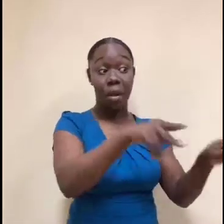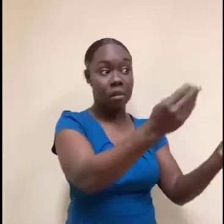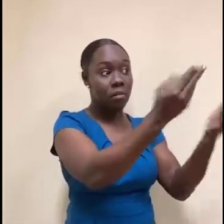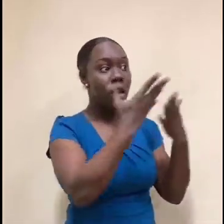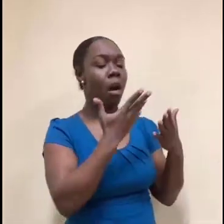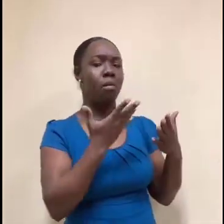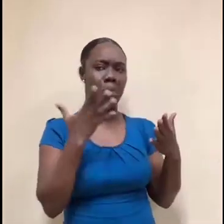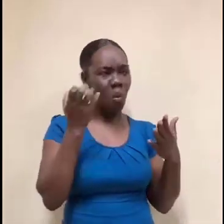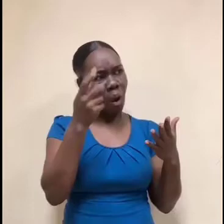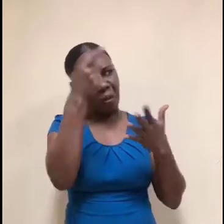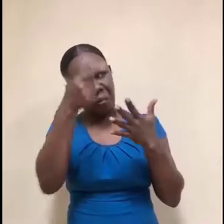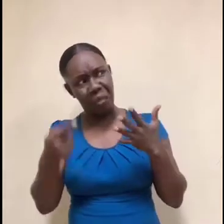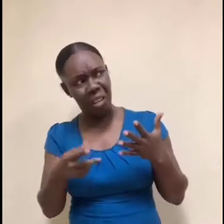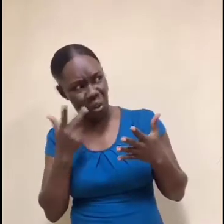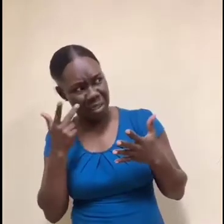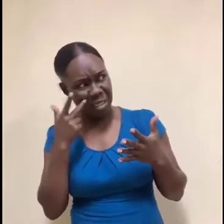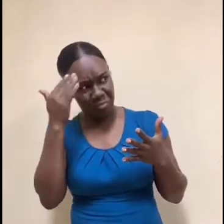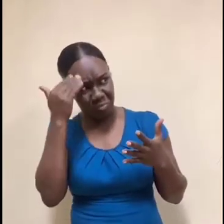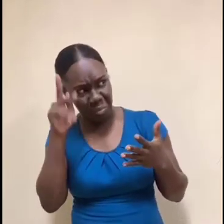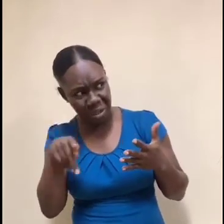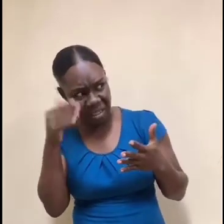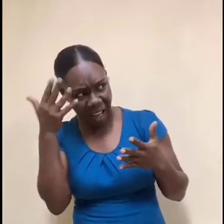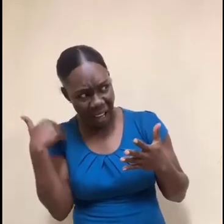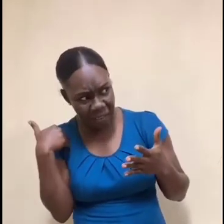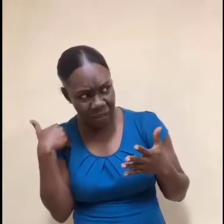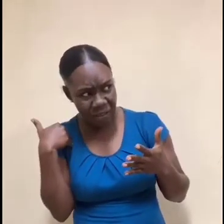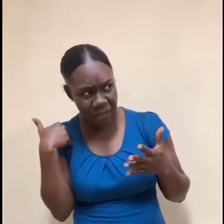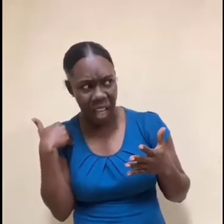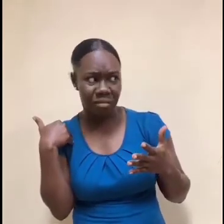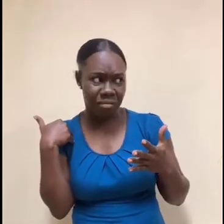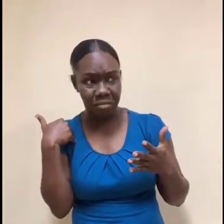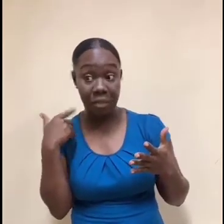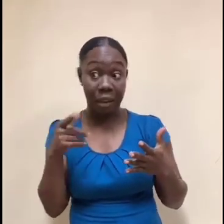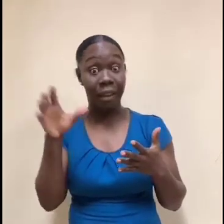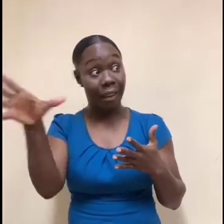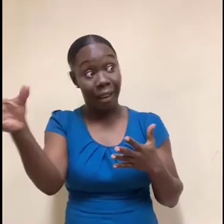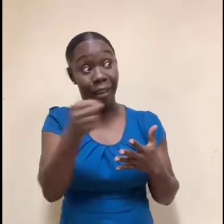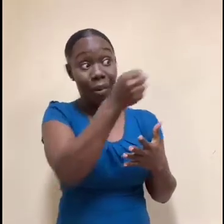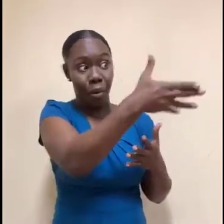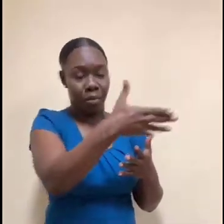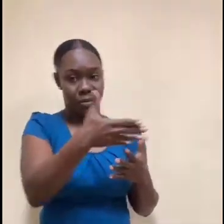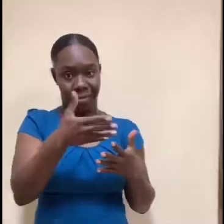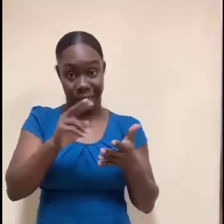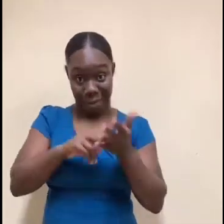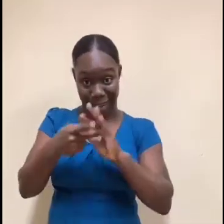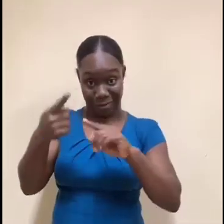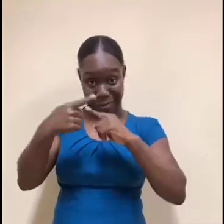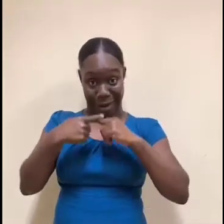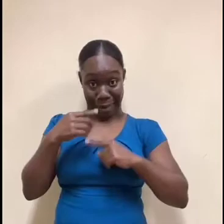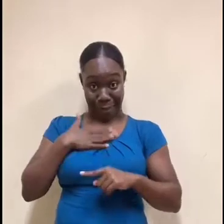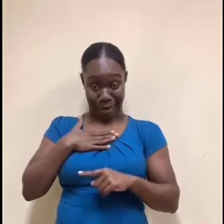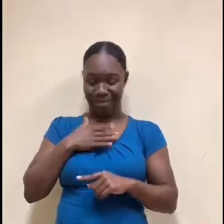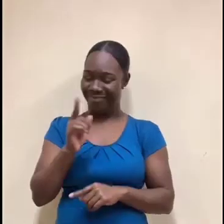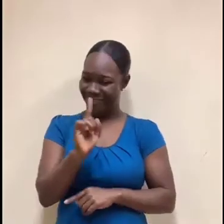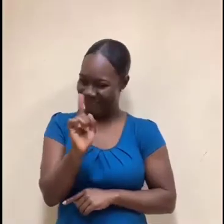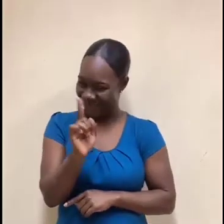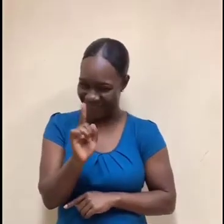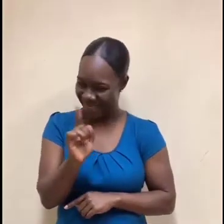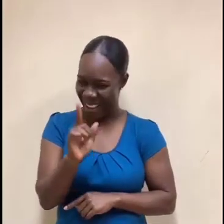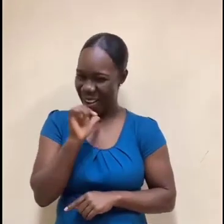a lot of different people that are in the niche that you want of cyber. And that's really, really going to help your career. So just a quick recap. We talked about a few